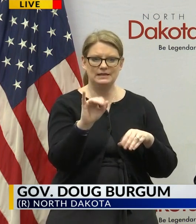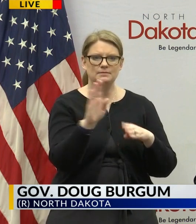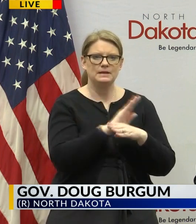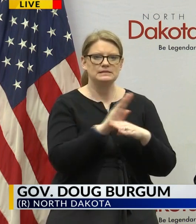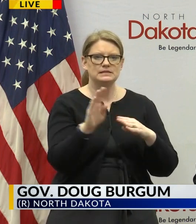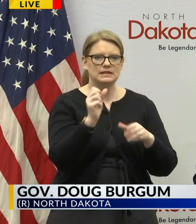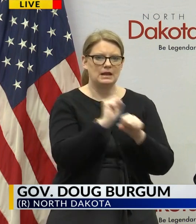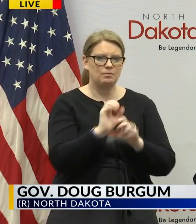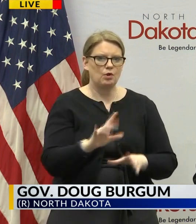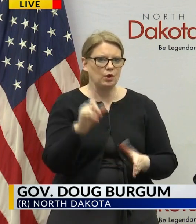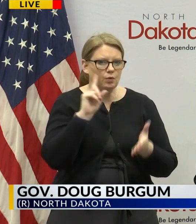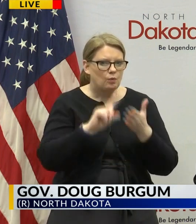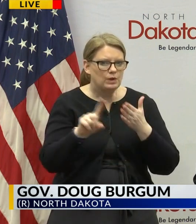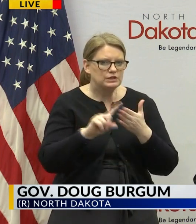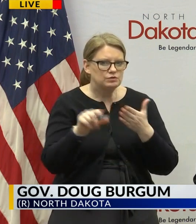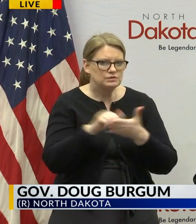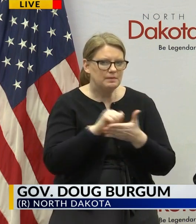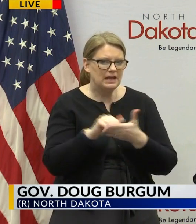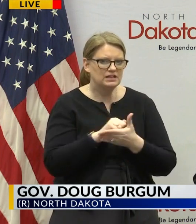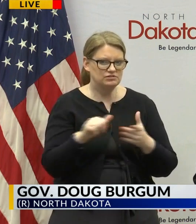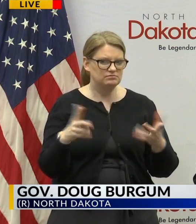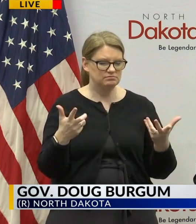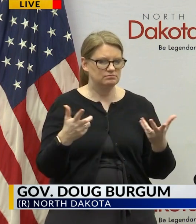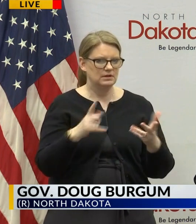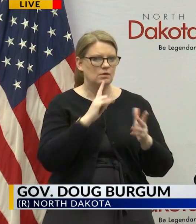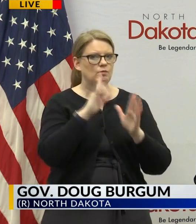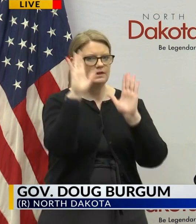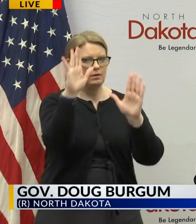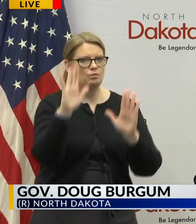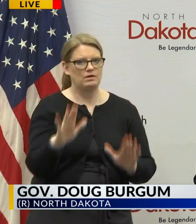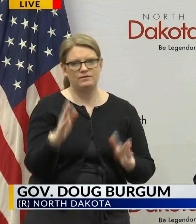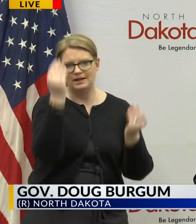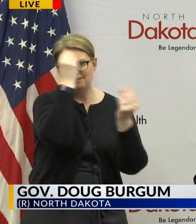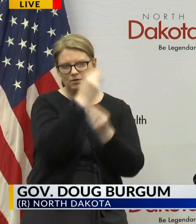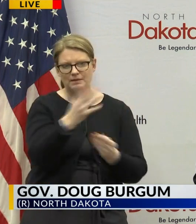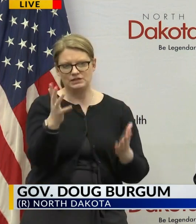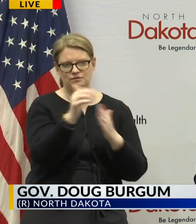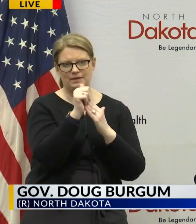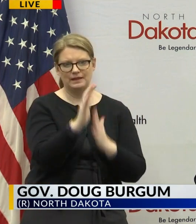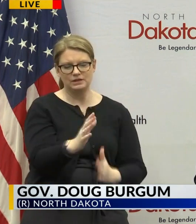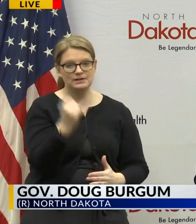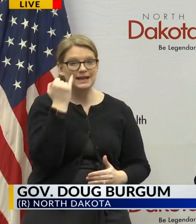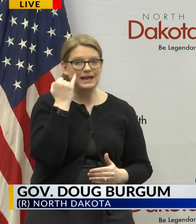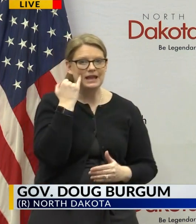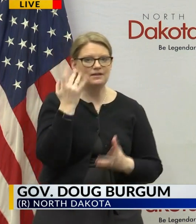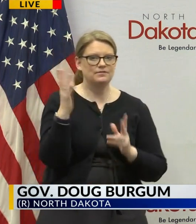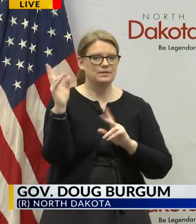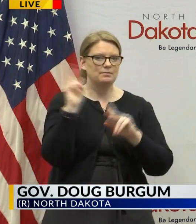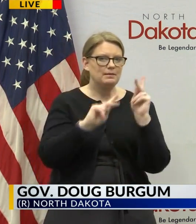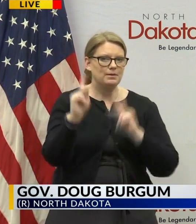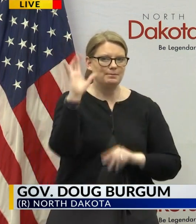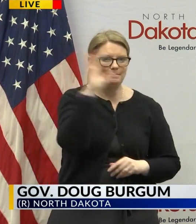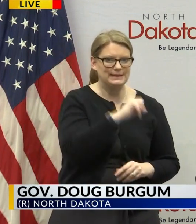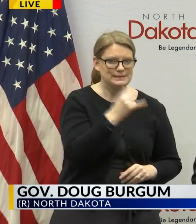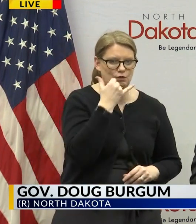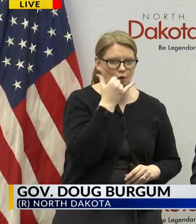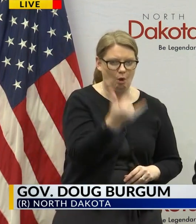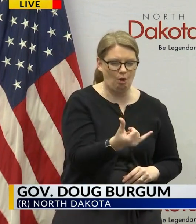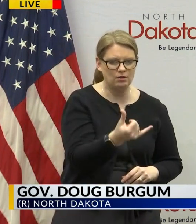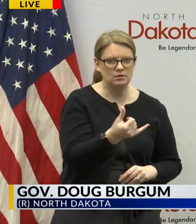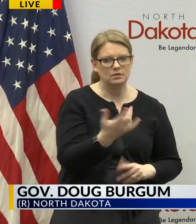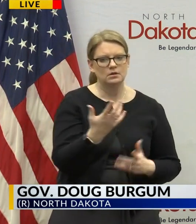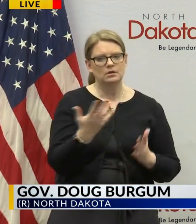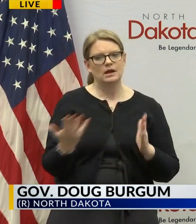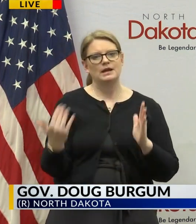research page and again the great information from those leaders that's out there if employers missed that Thursday call and we'll be having